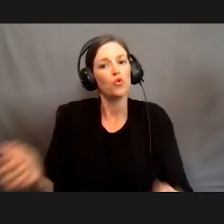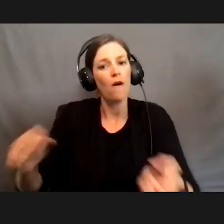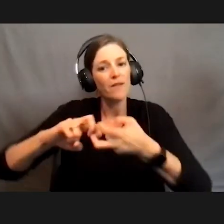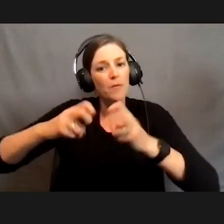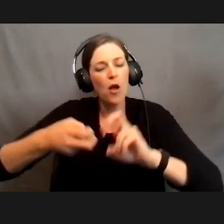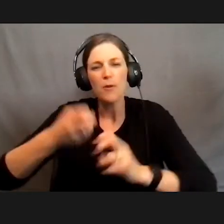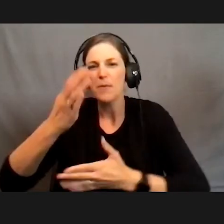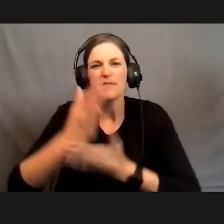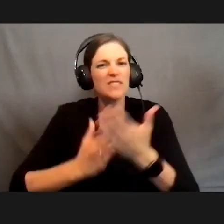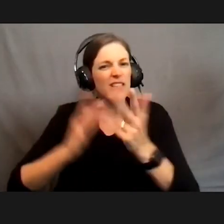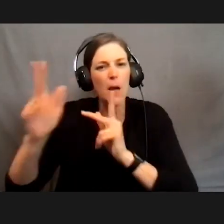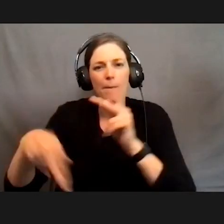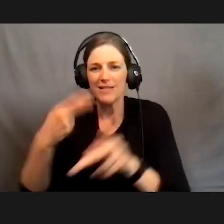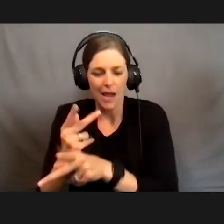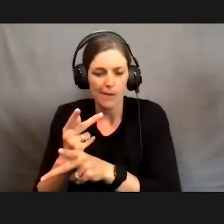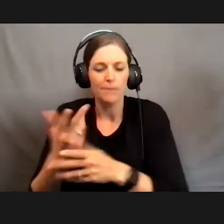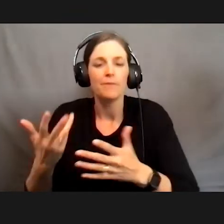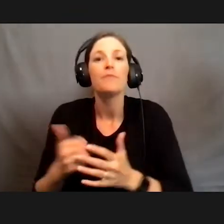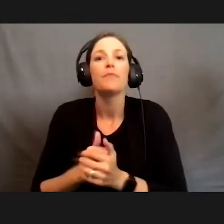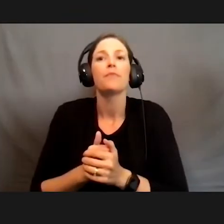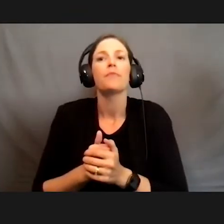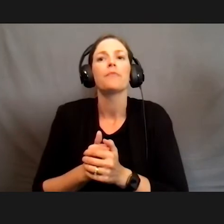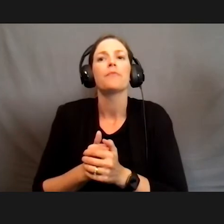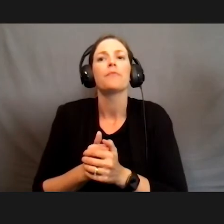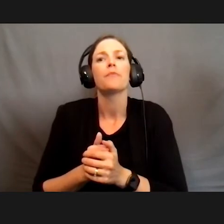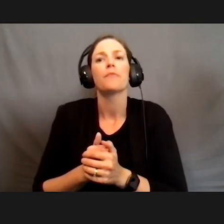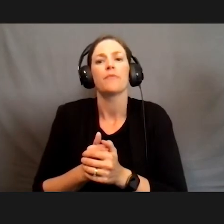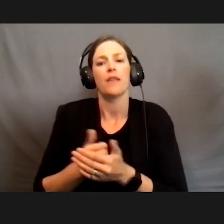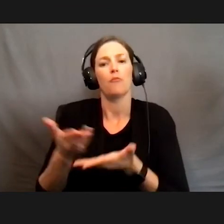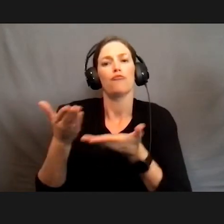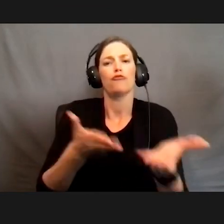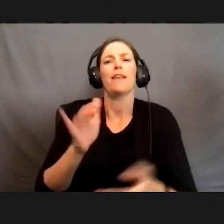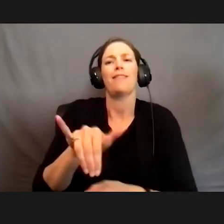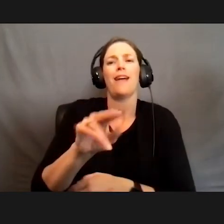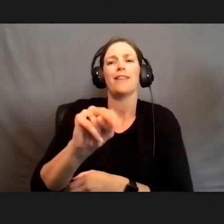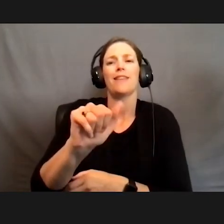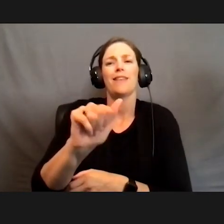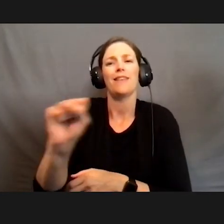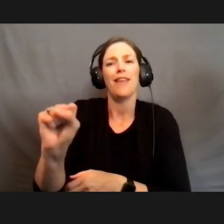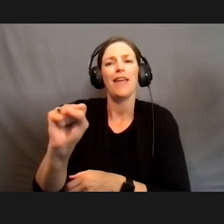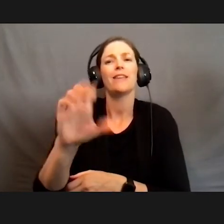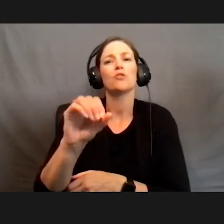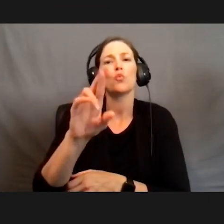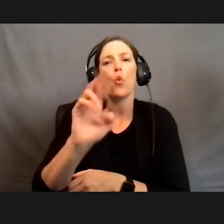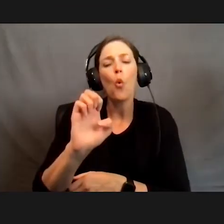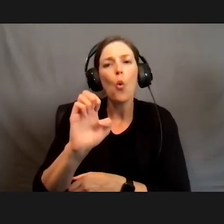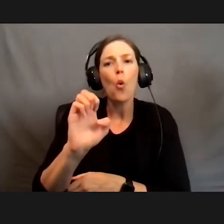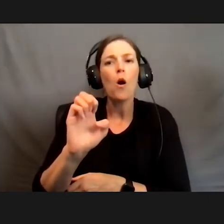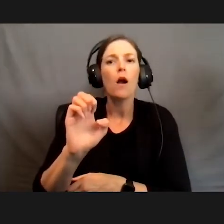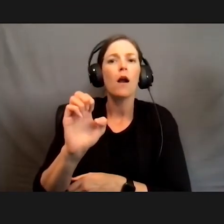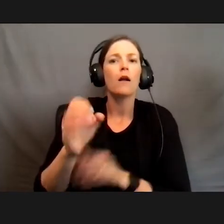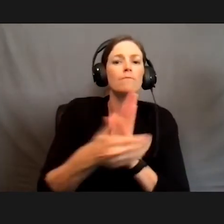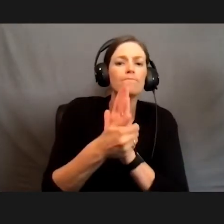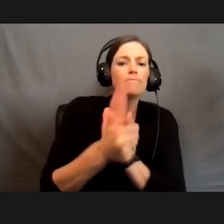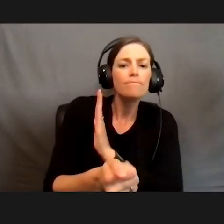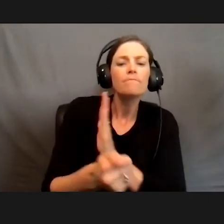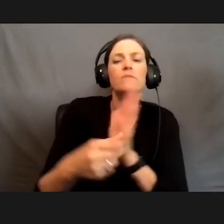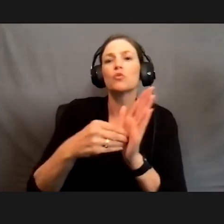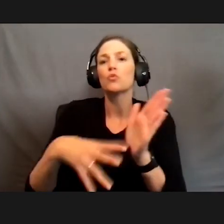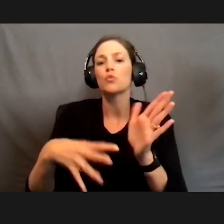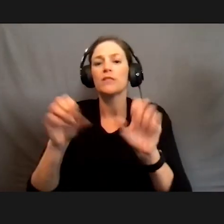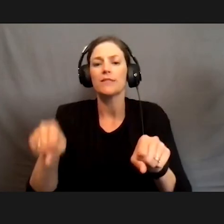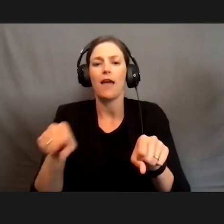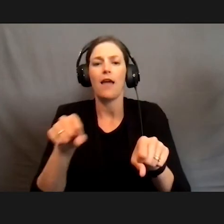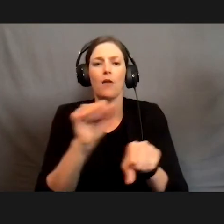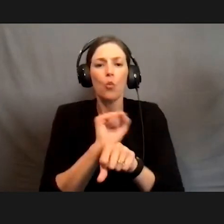some sort. So, and bringing those NACE core competencies where students feel like they're able to work together, where